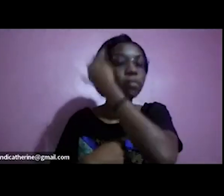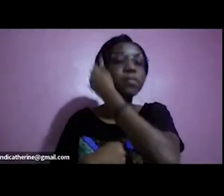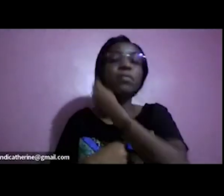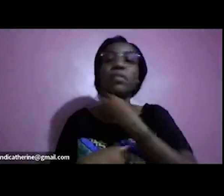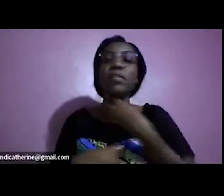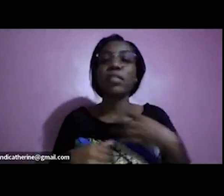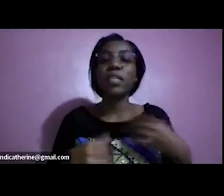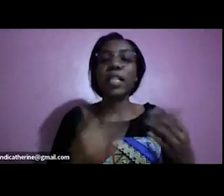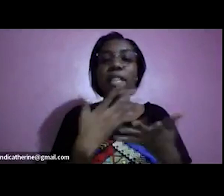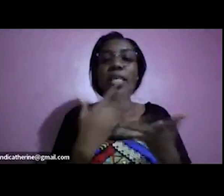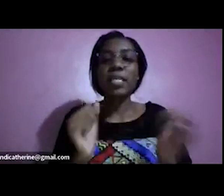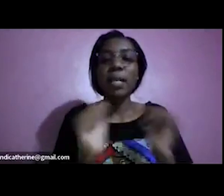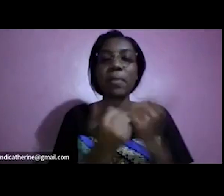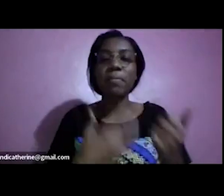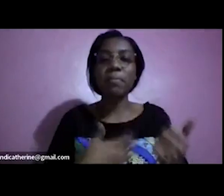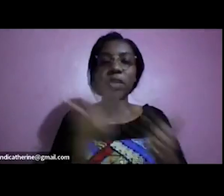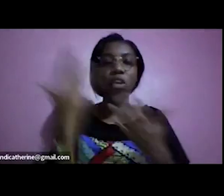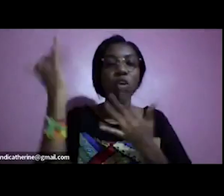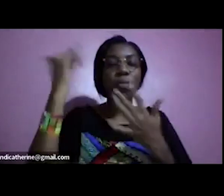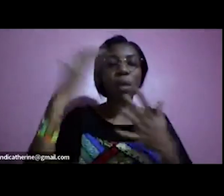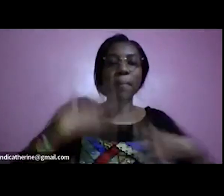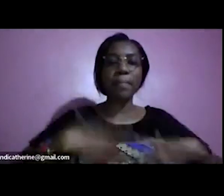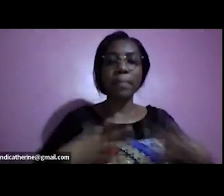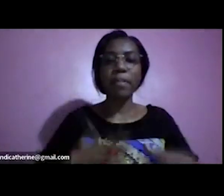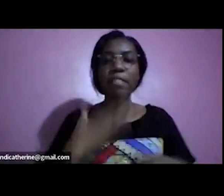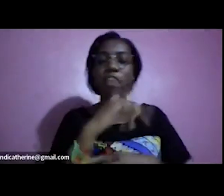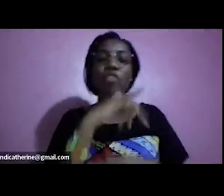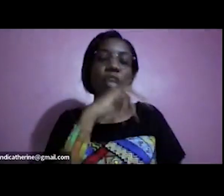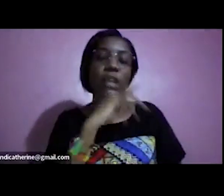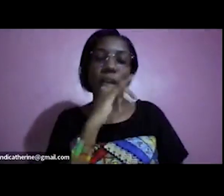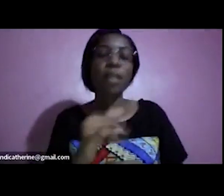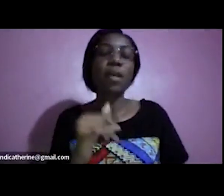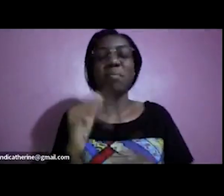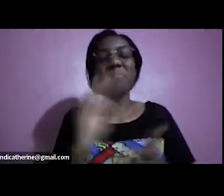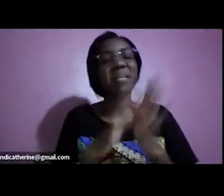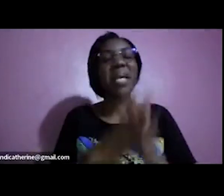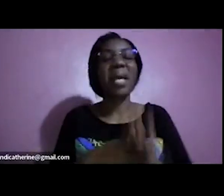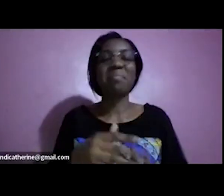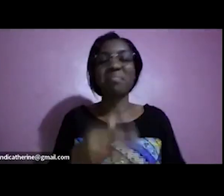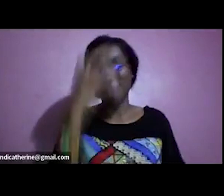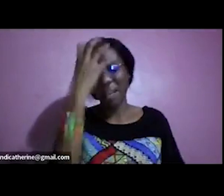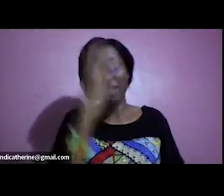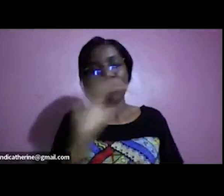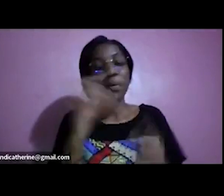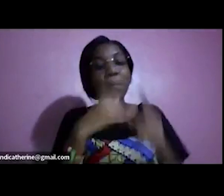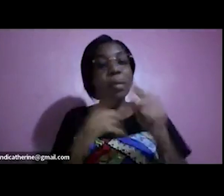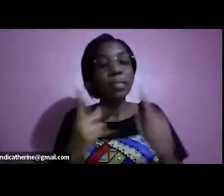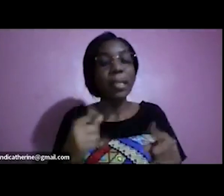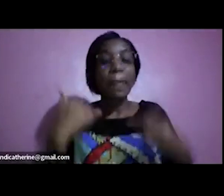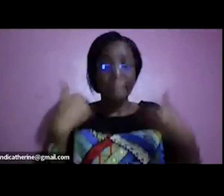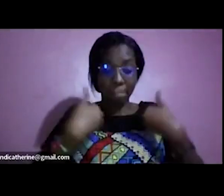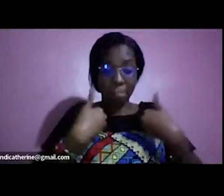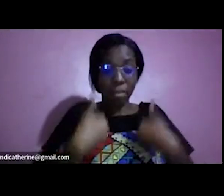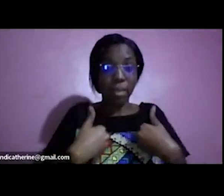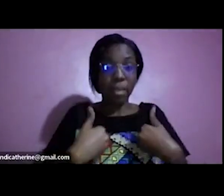brothers don't go and report with the family but even the family knows here for me i have i have a list of